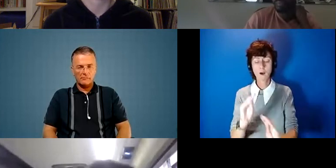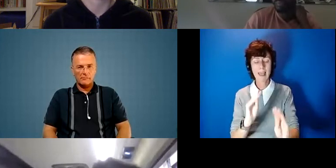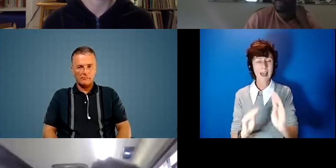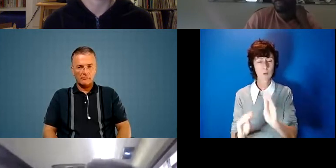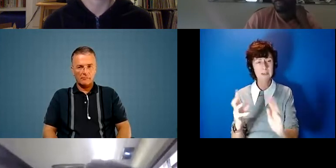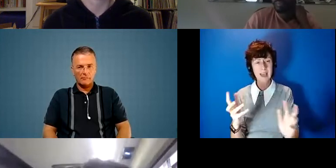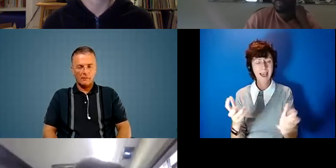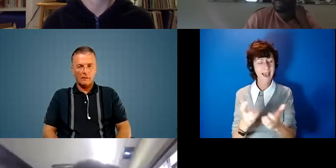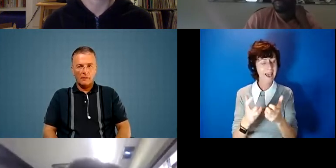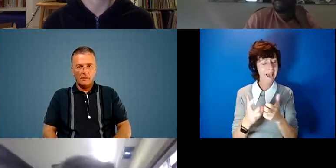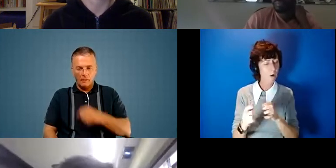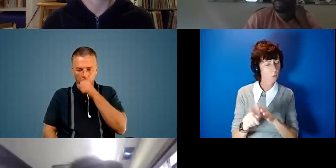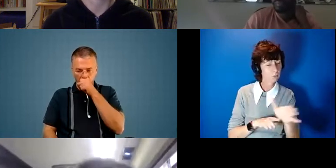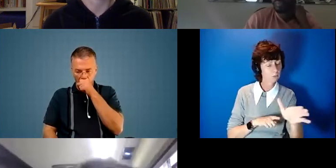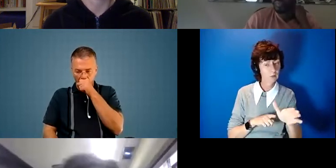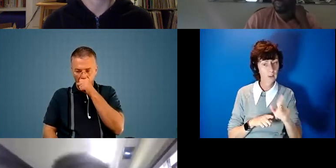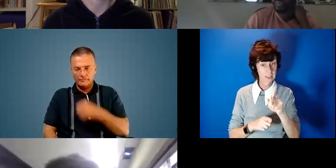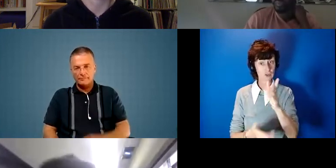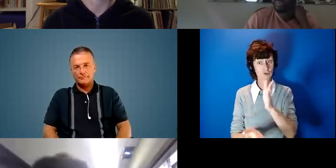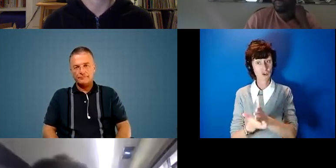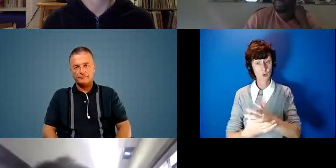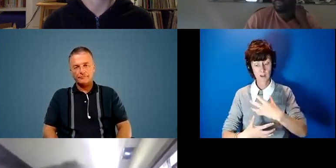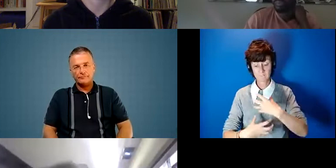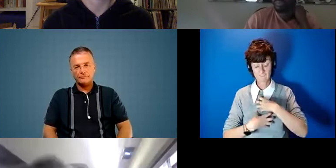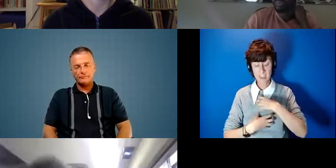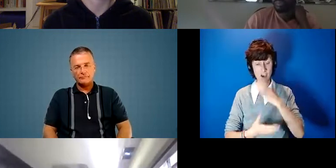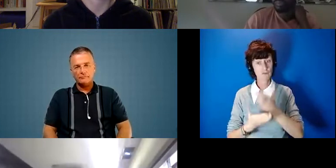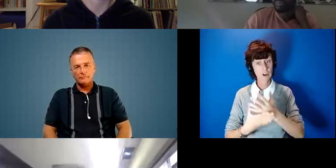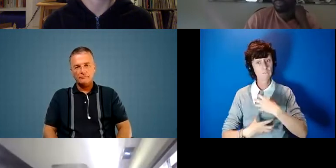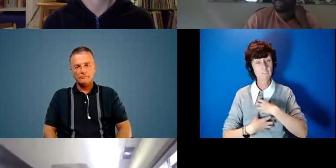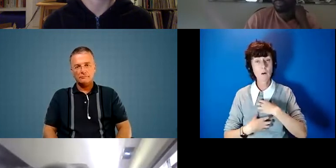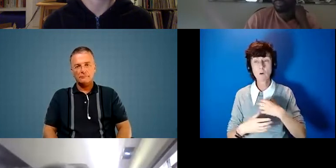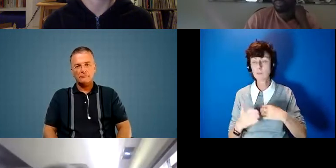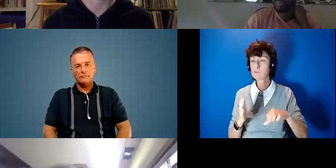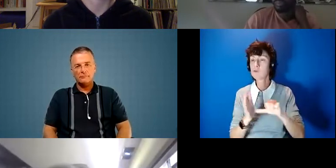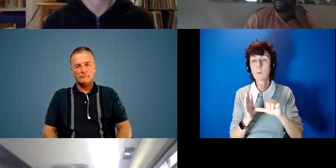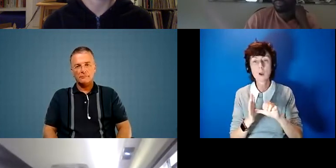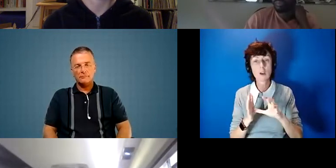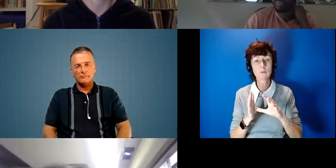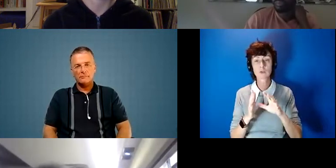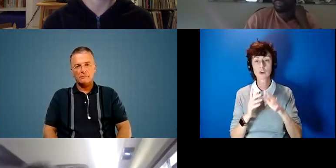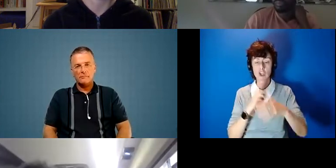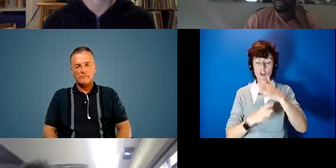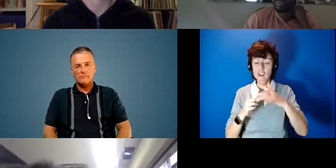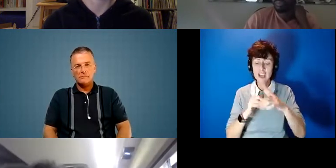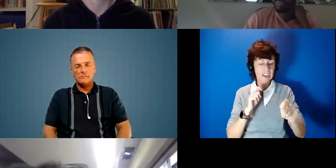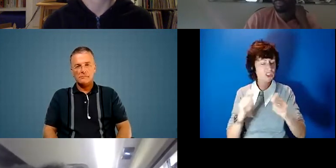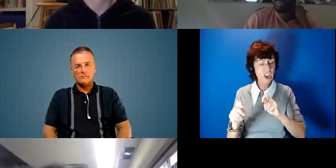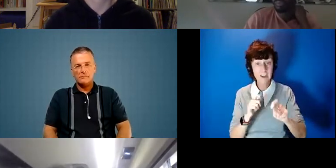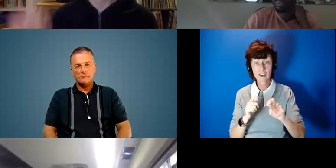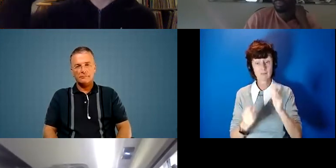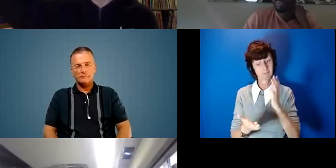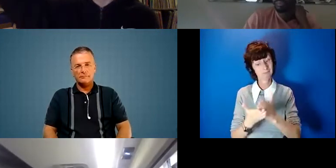i think it's very true that fear um and real fear of problems and people making systematic changes is inevitable